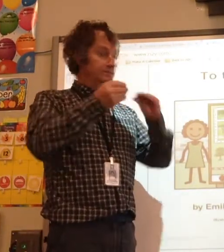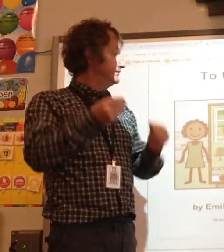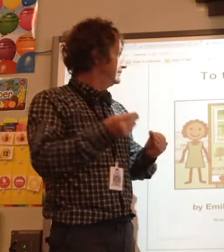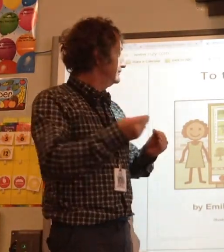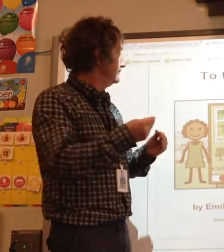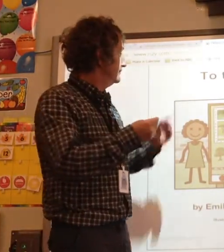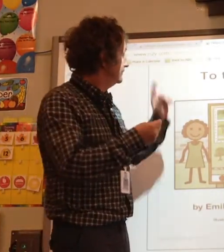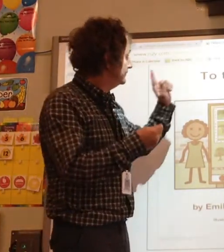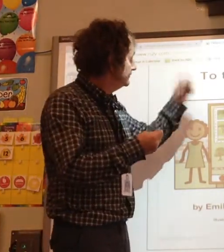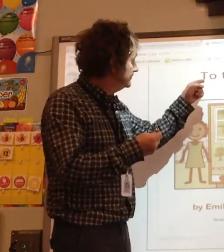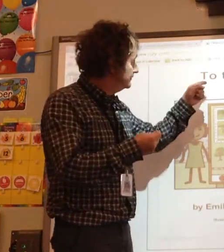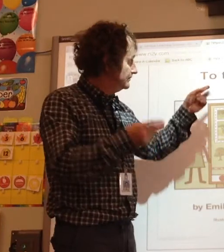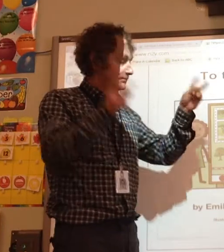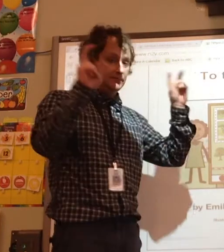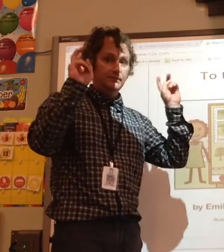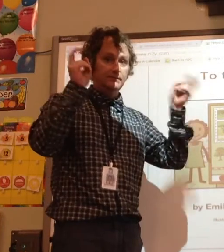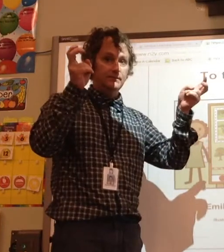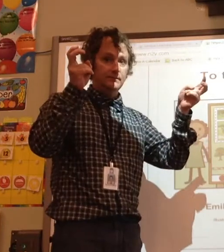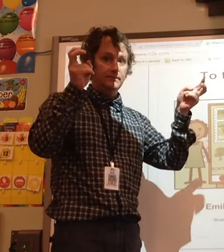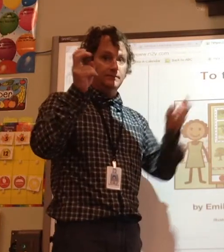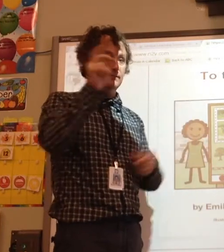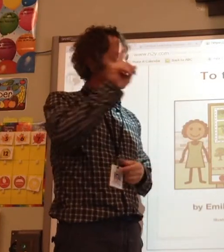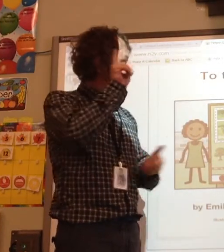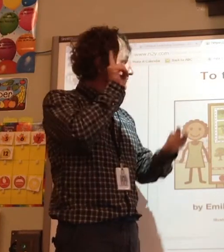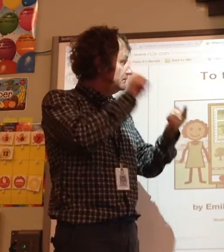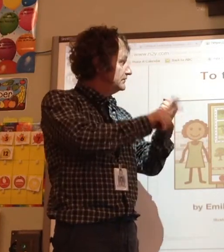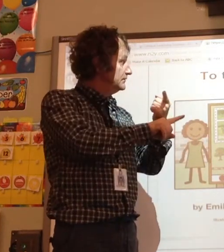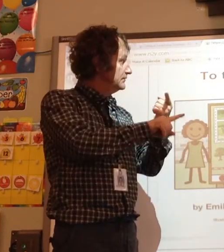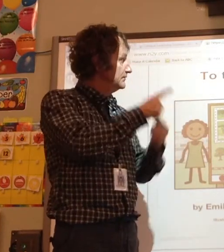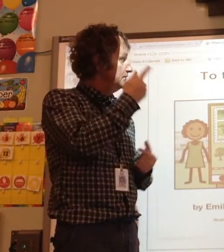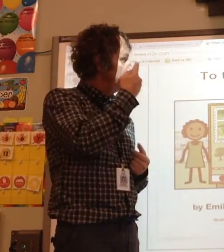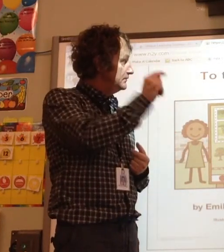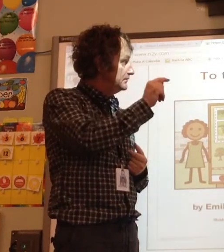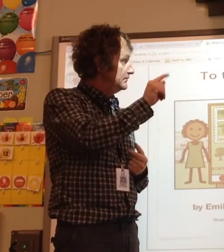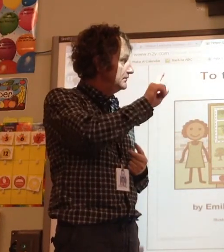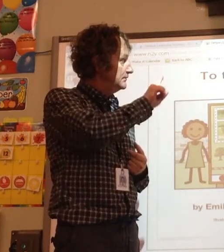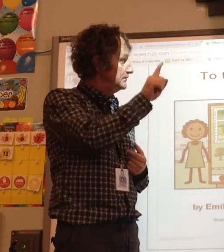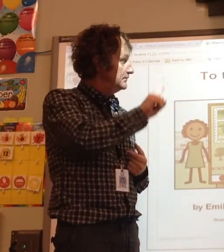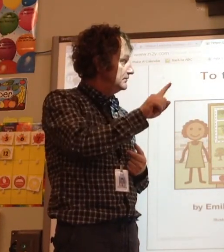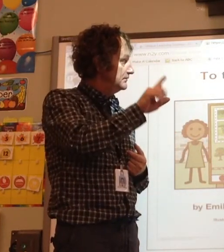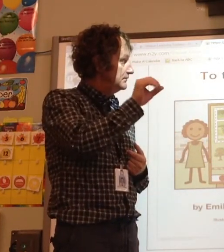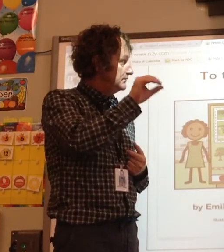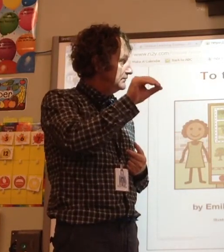Story, title, To the Zoo.